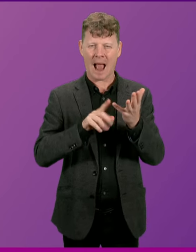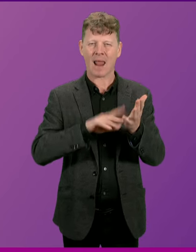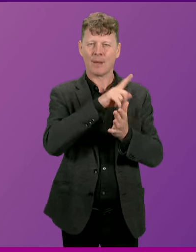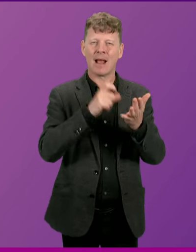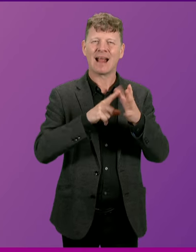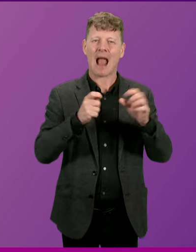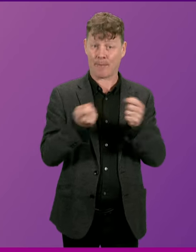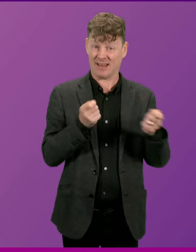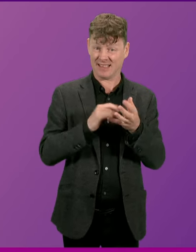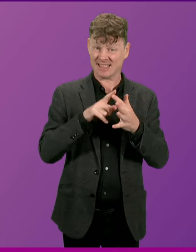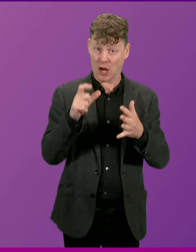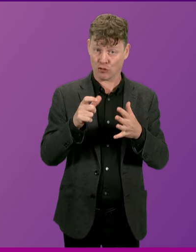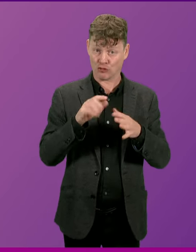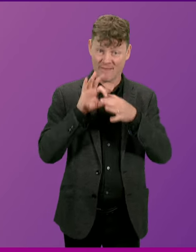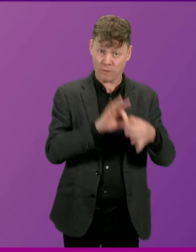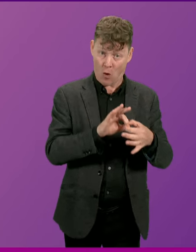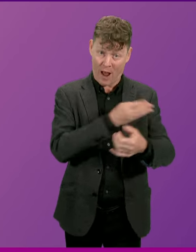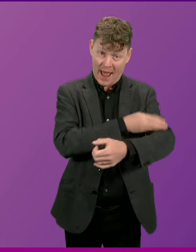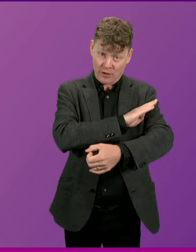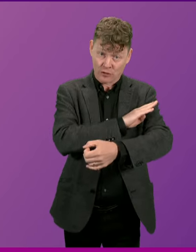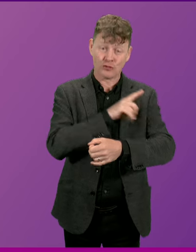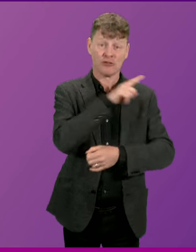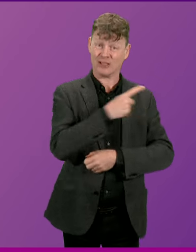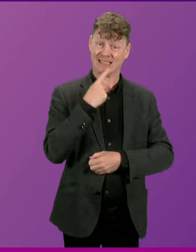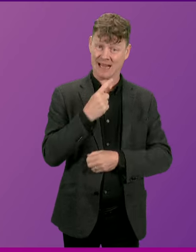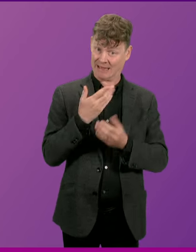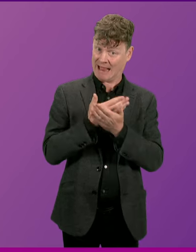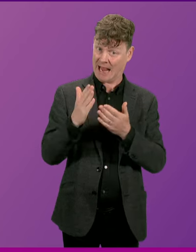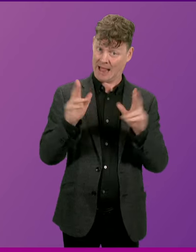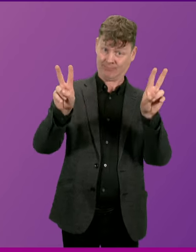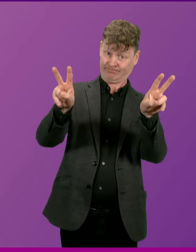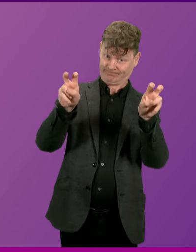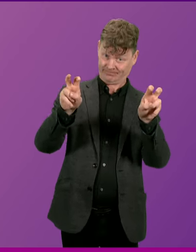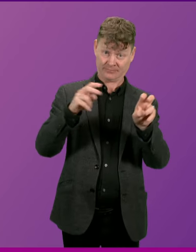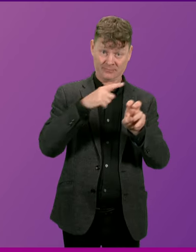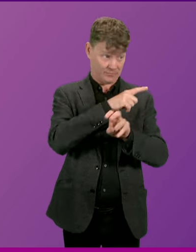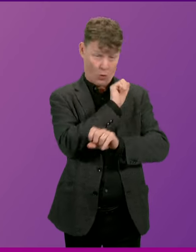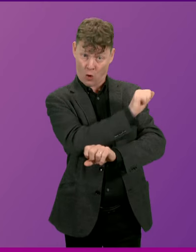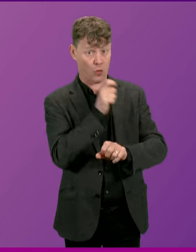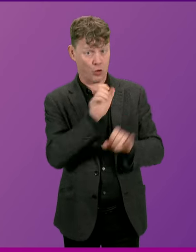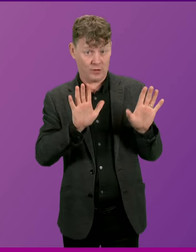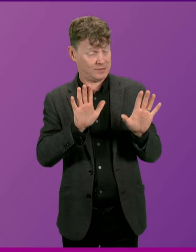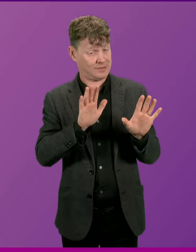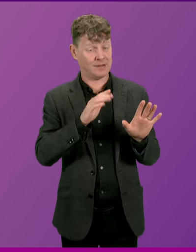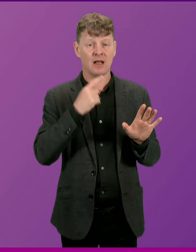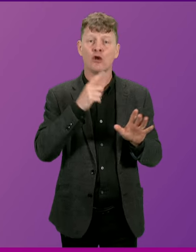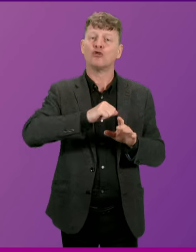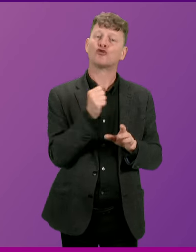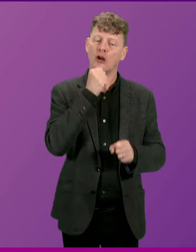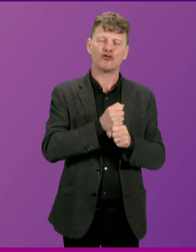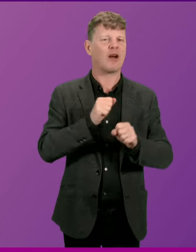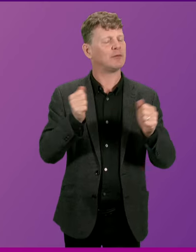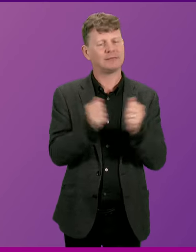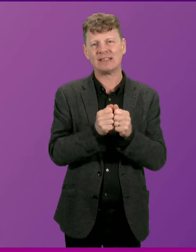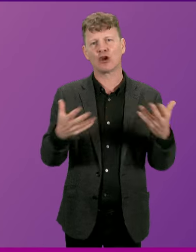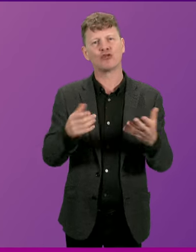for Energy, said clearly the Scottish Government, and I quote, the Energy Secretary's words, do not agree with the UK